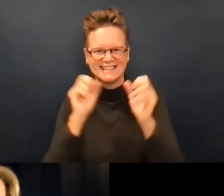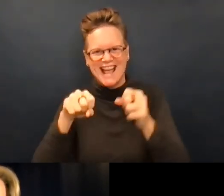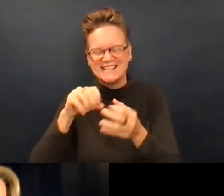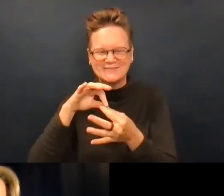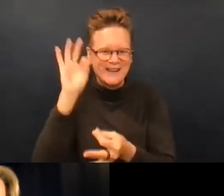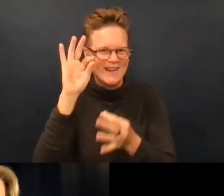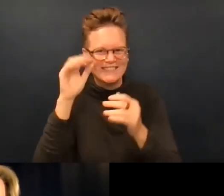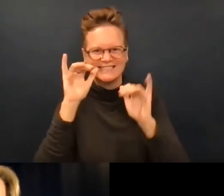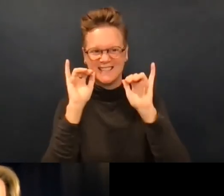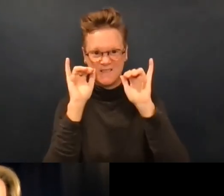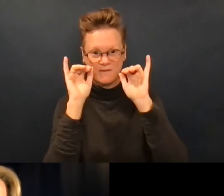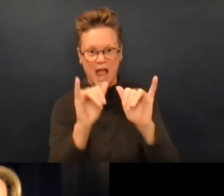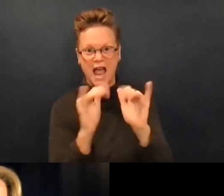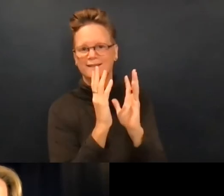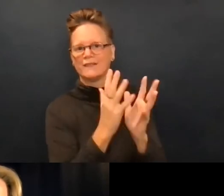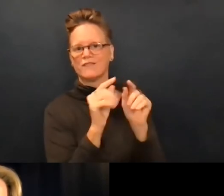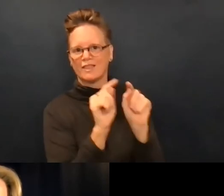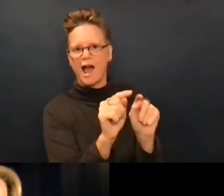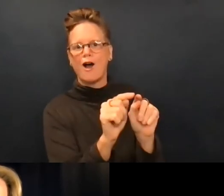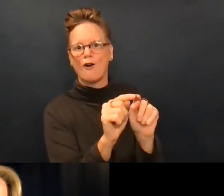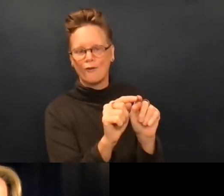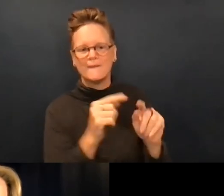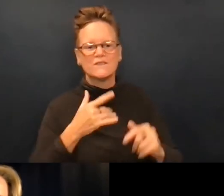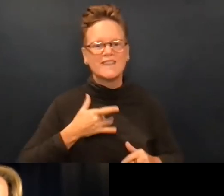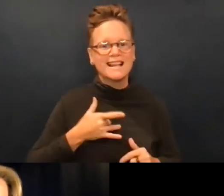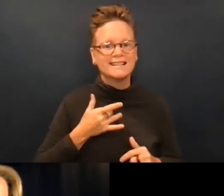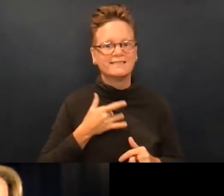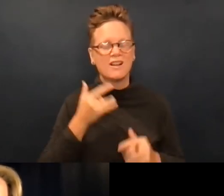you should put in the chat. Definitely love the energy and spirit that's there.